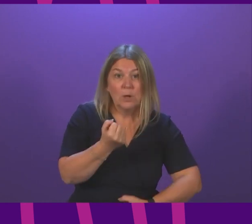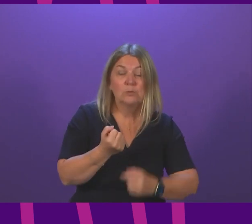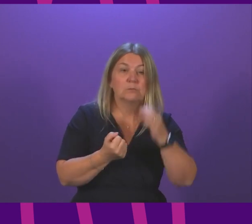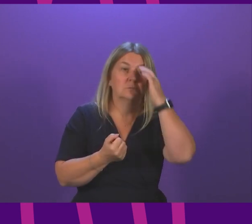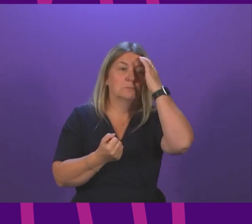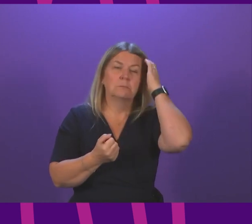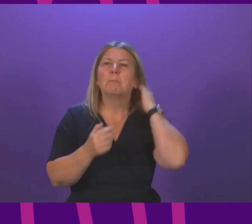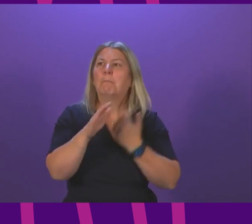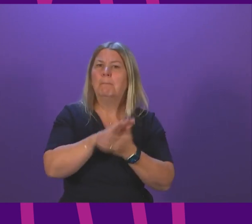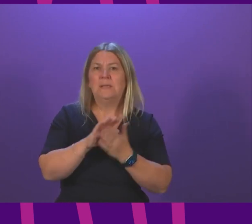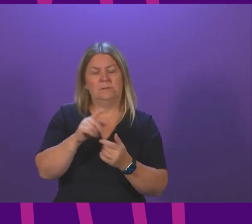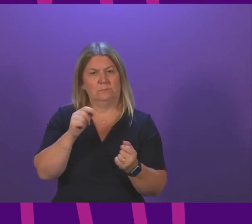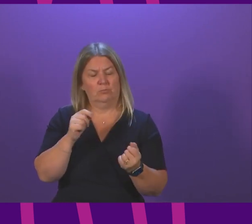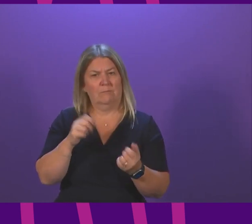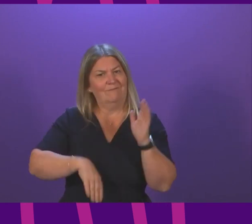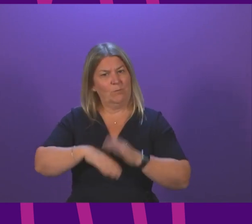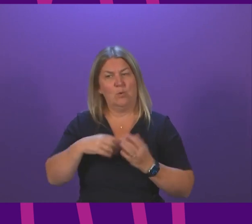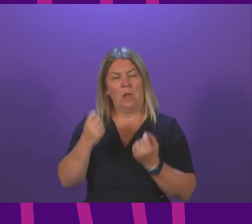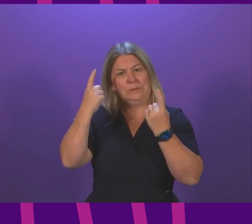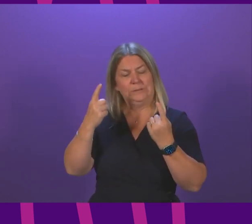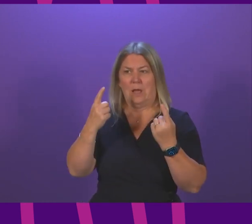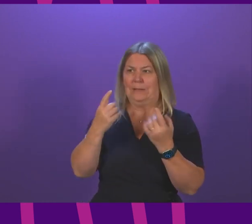understanding and transparency around the level